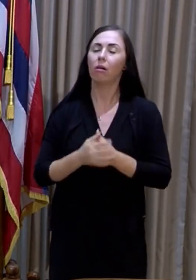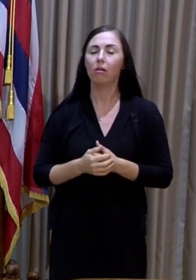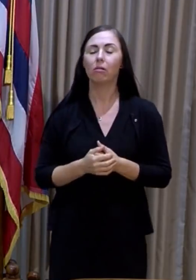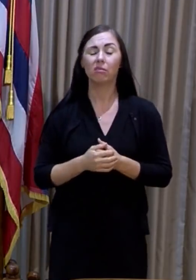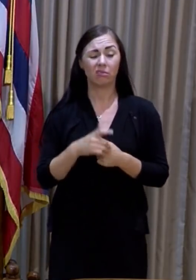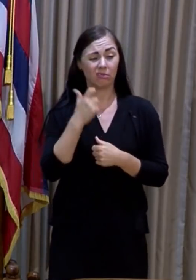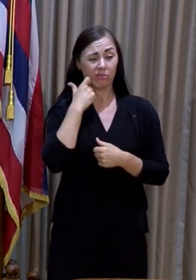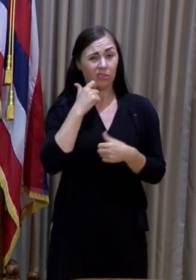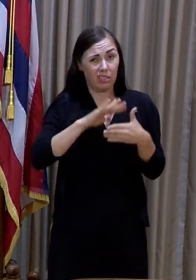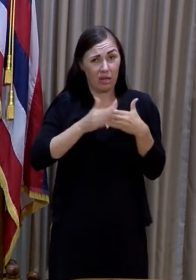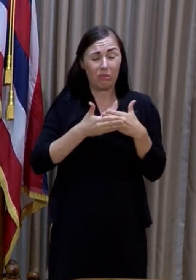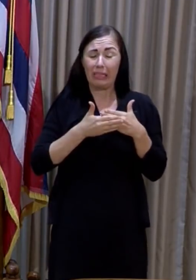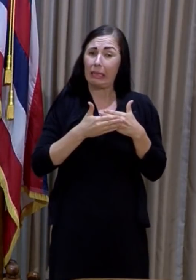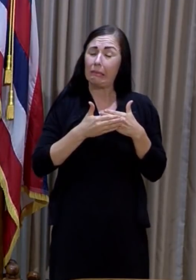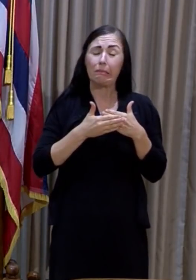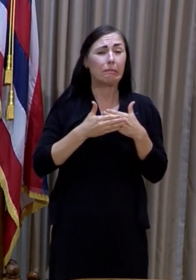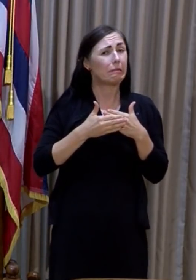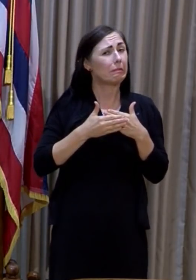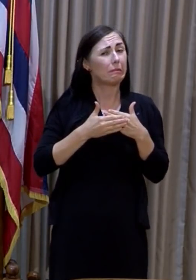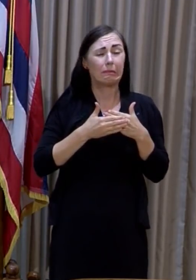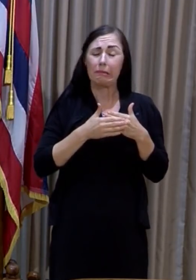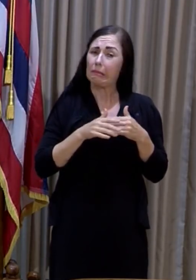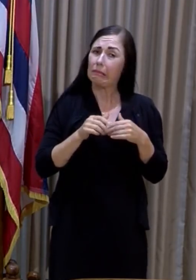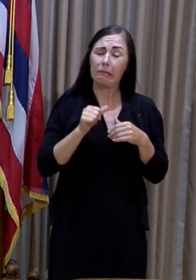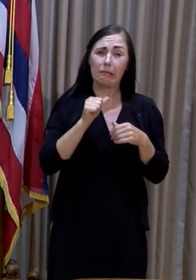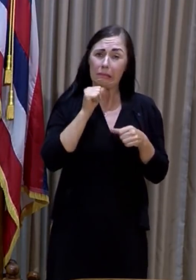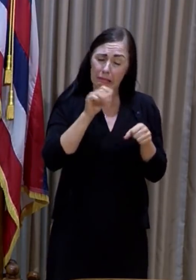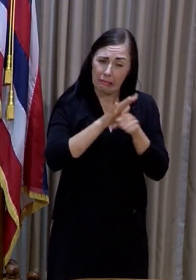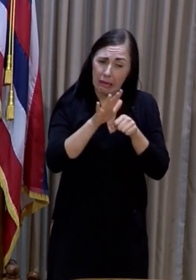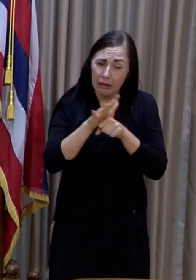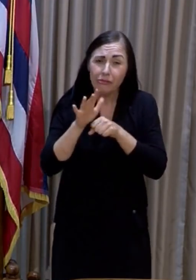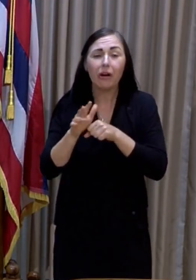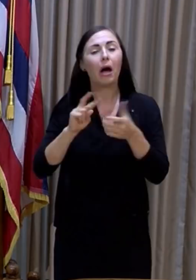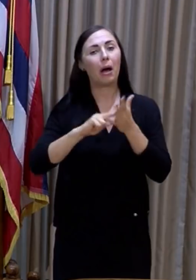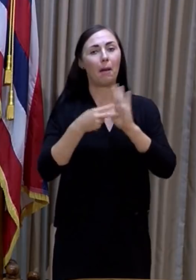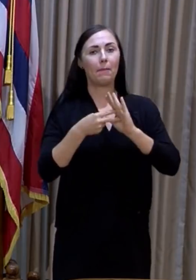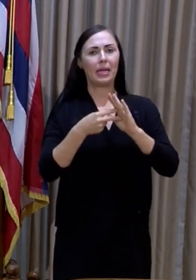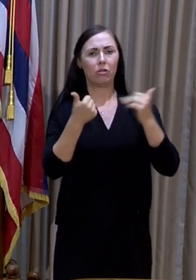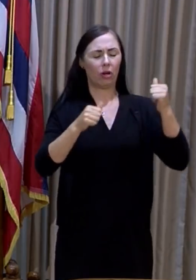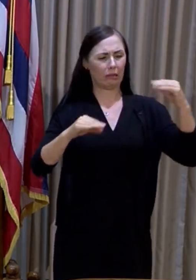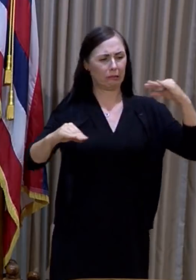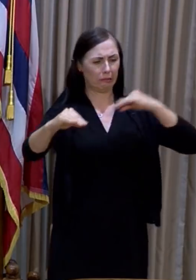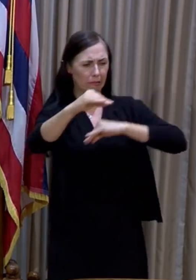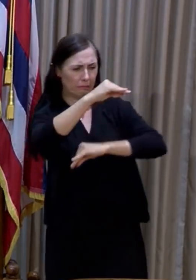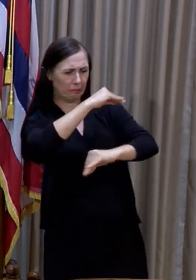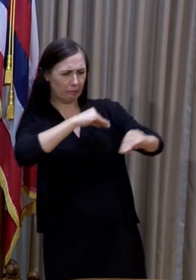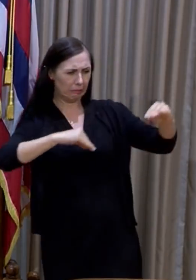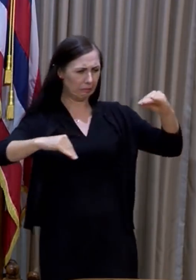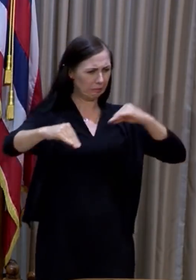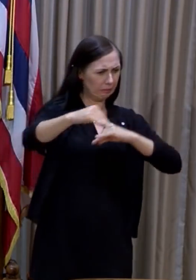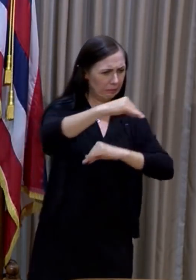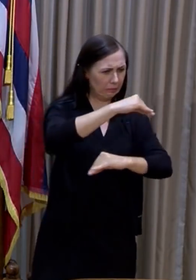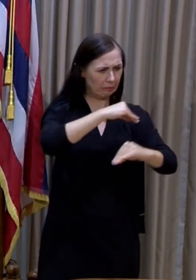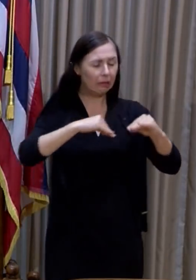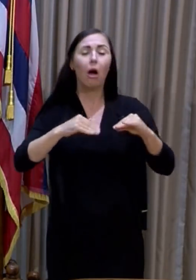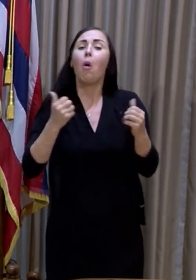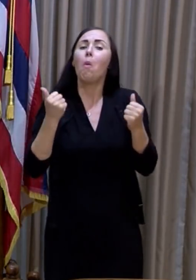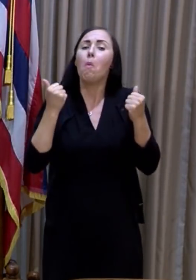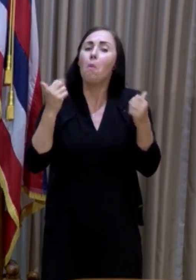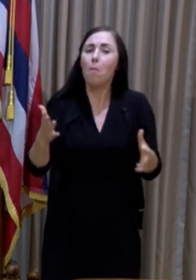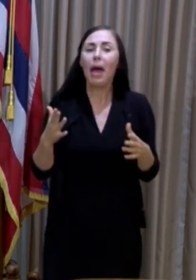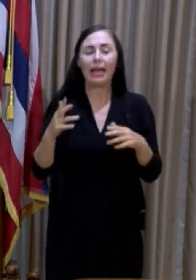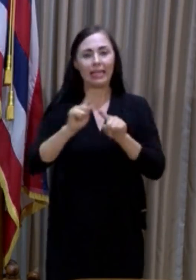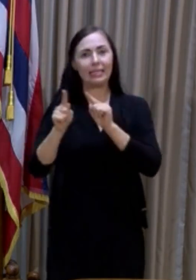This past weekend was really tight, and so I think it's a matter of trying to rebalance the health care system. And so several facilities stepped up